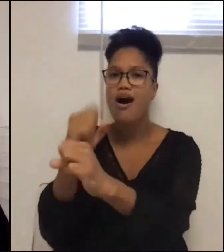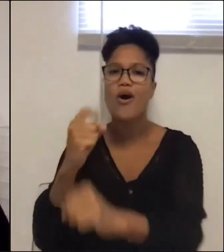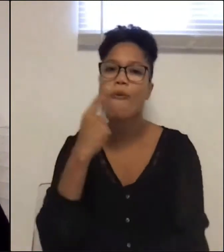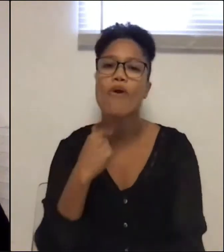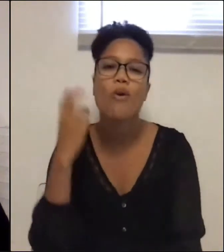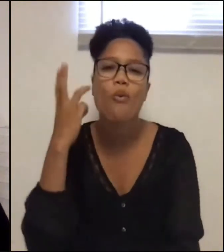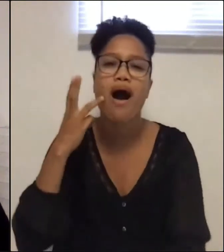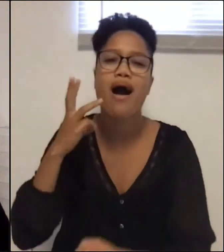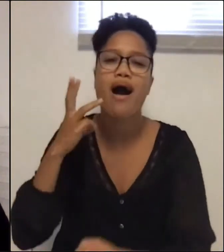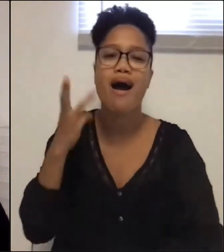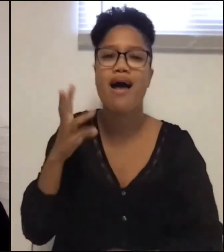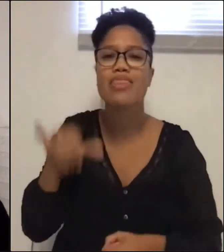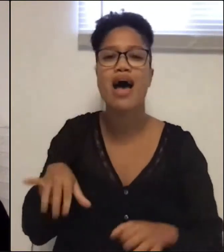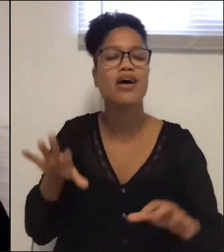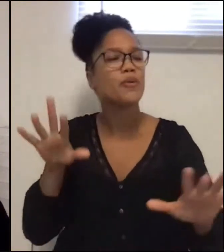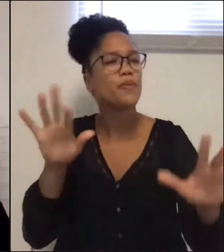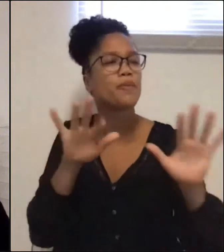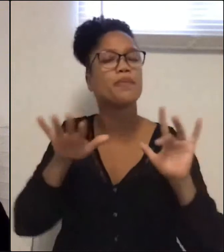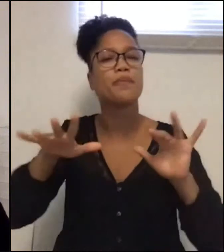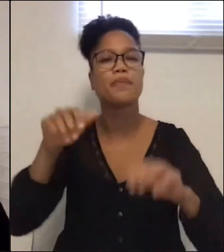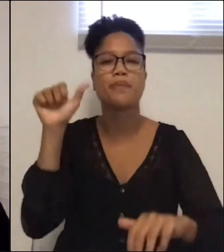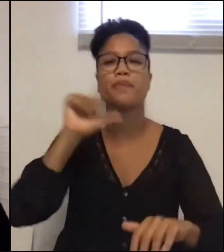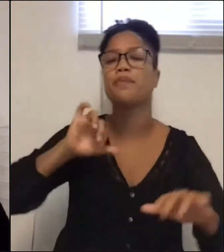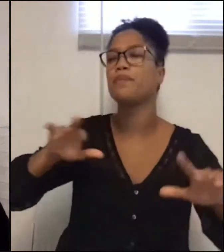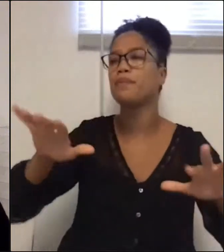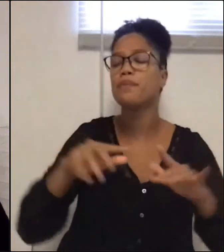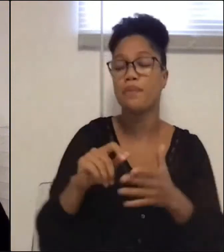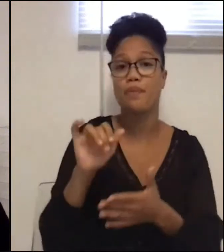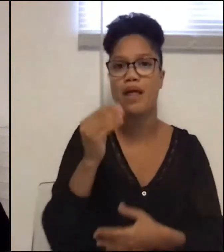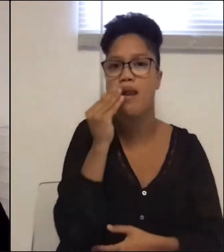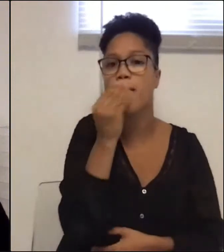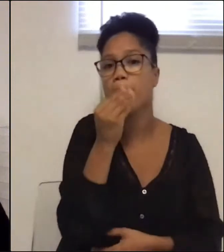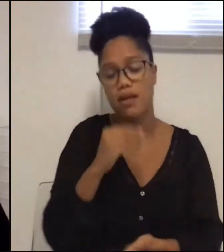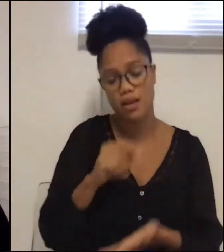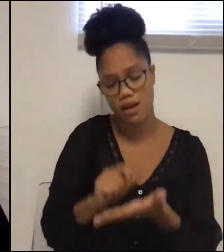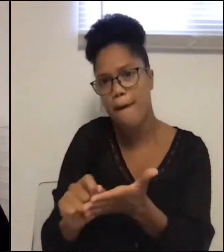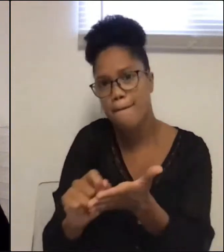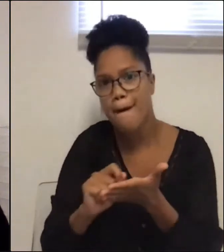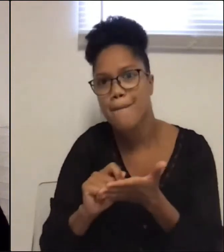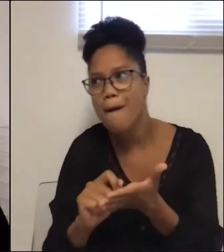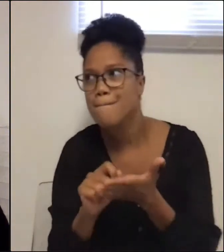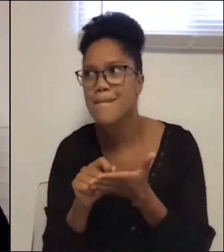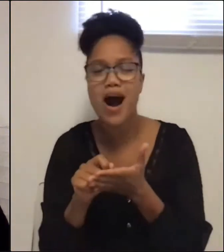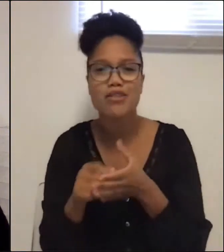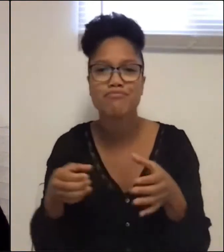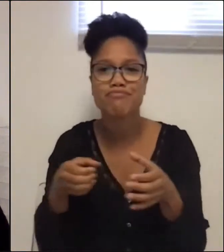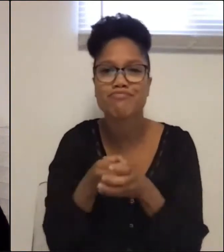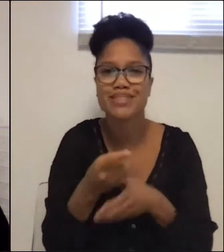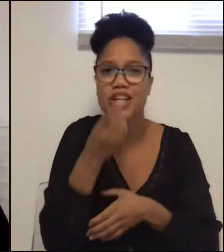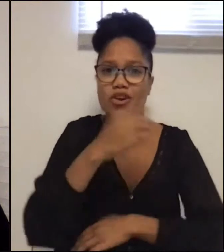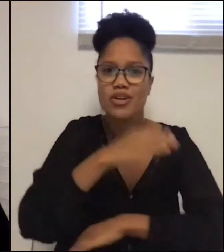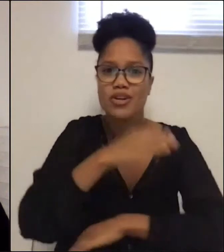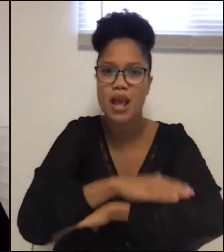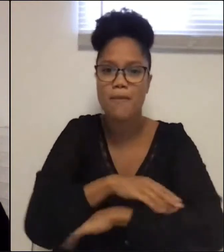of inebriated verse scrawled on napkins and slipped across the close-quartered dinner tables